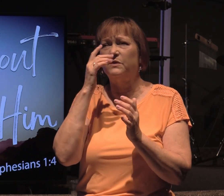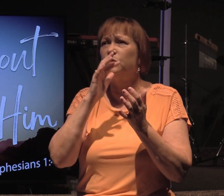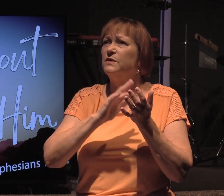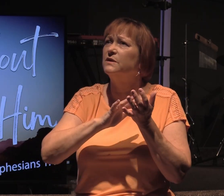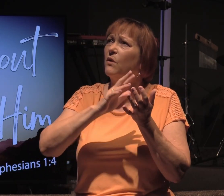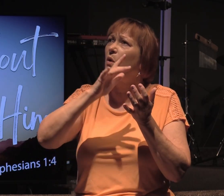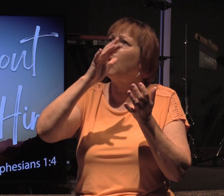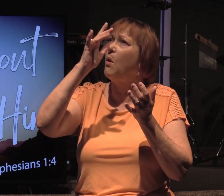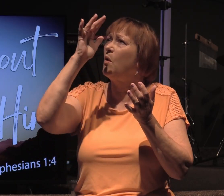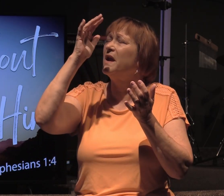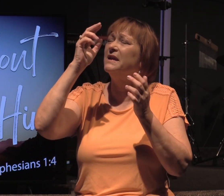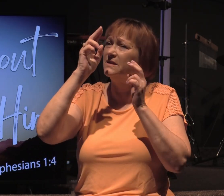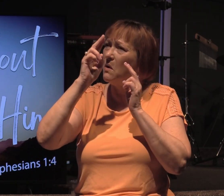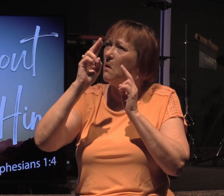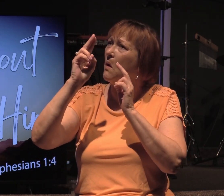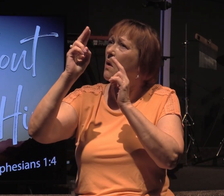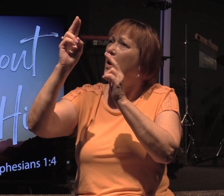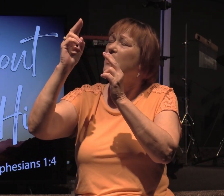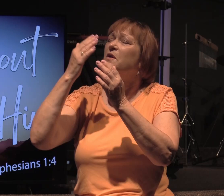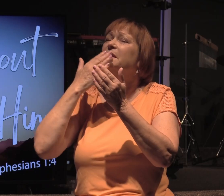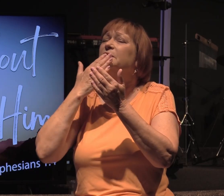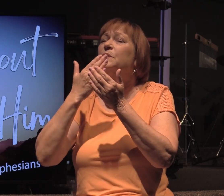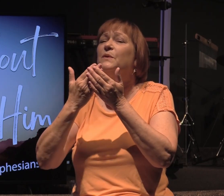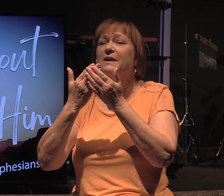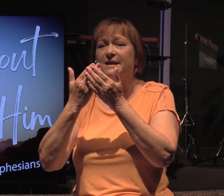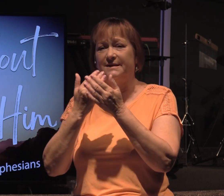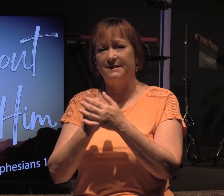his honor, and his goodness.